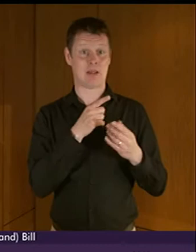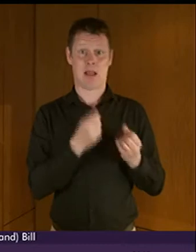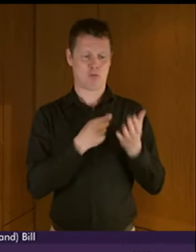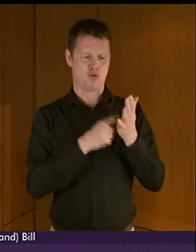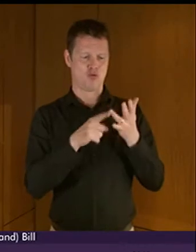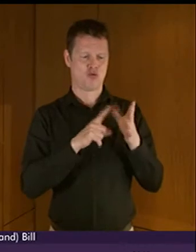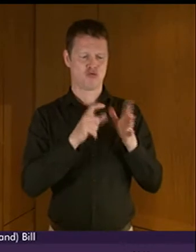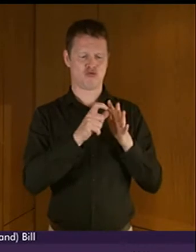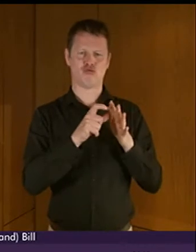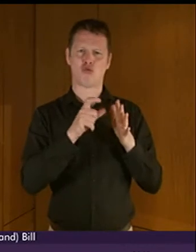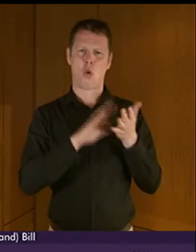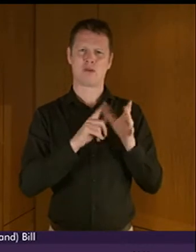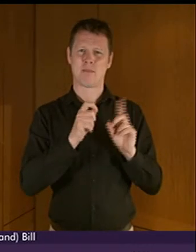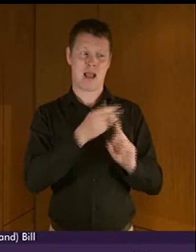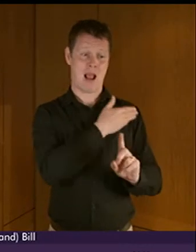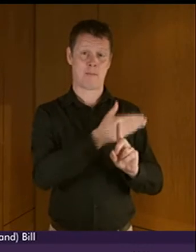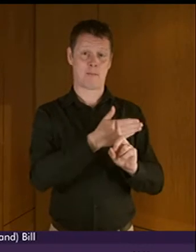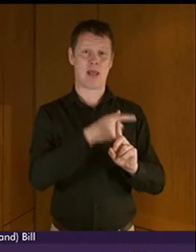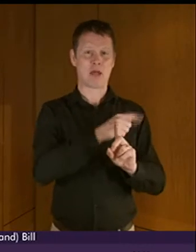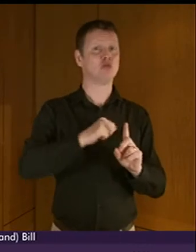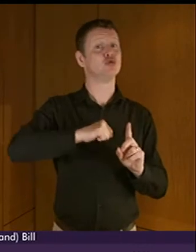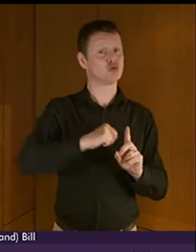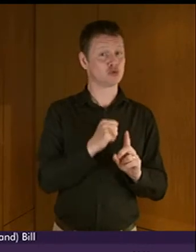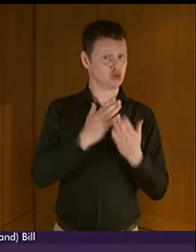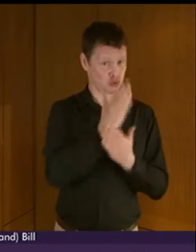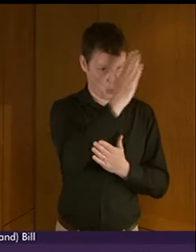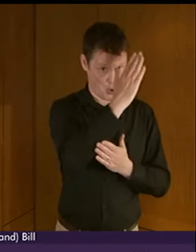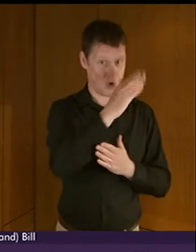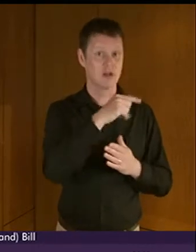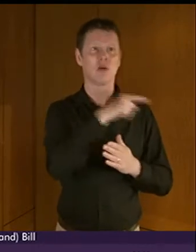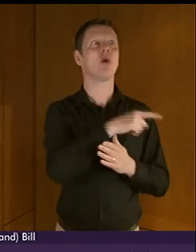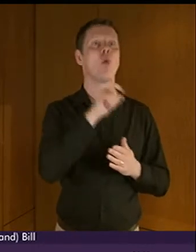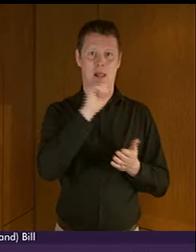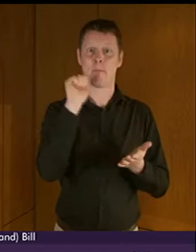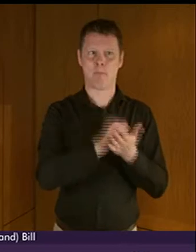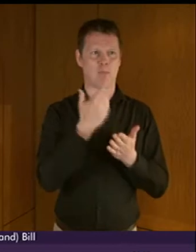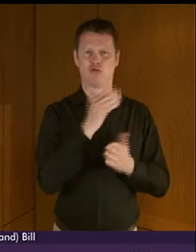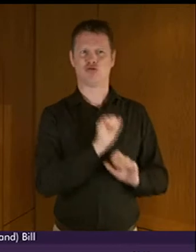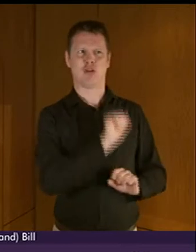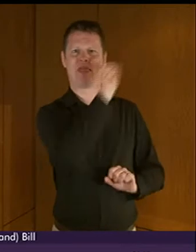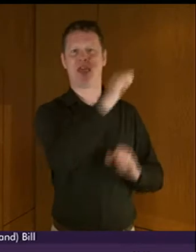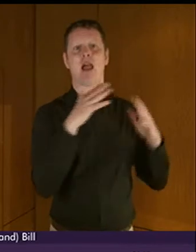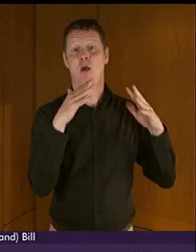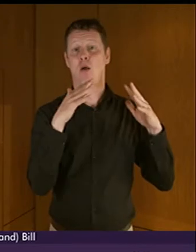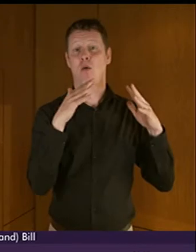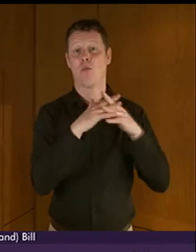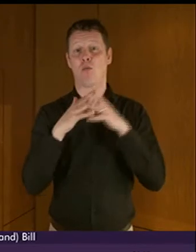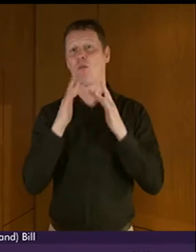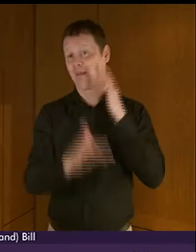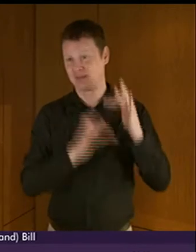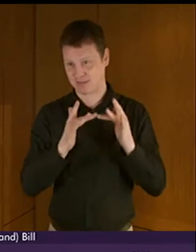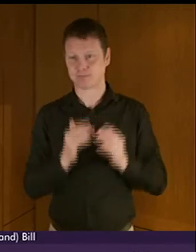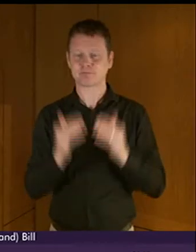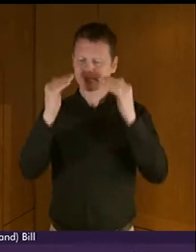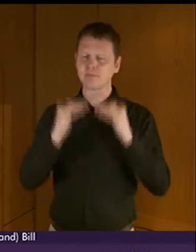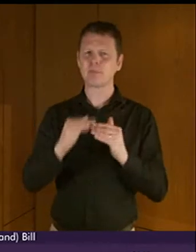published I should say this was carried out by the Scottish Council on deafness and will be published on their website. Christine Graham